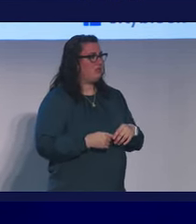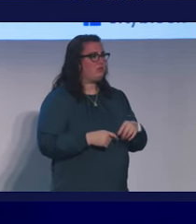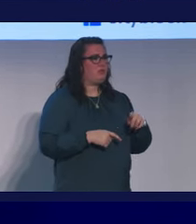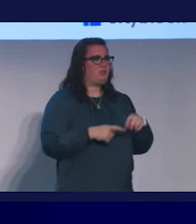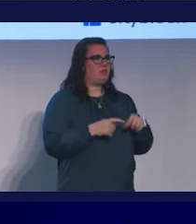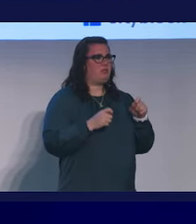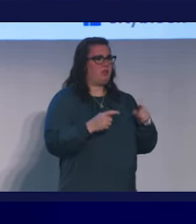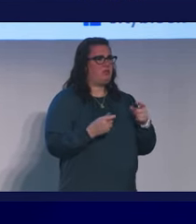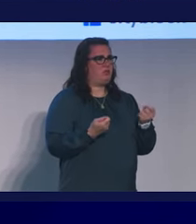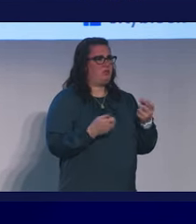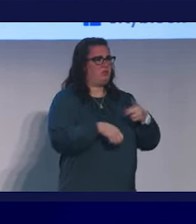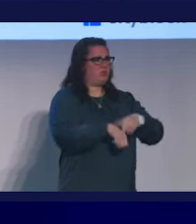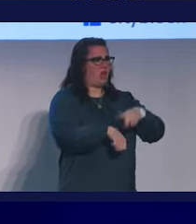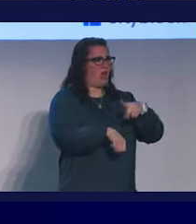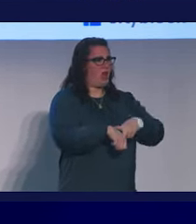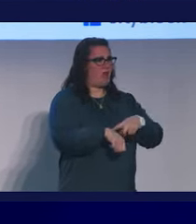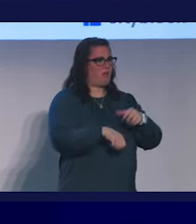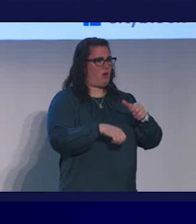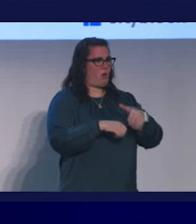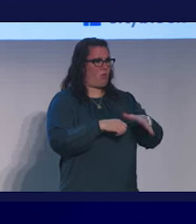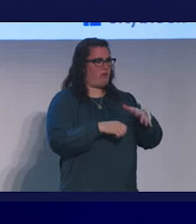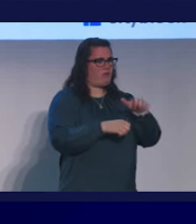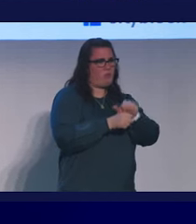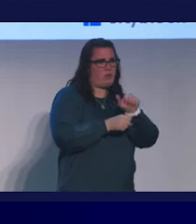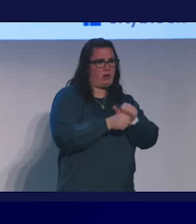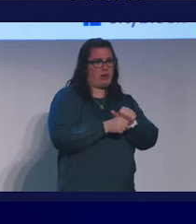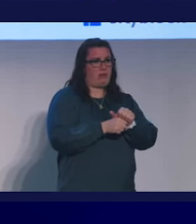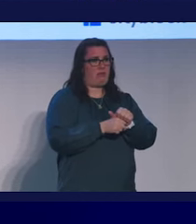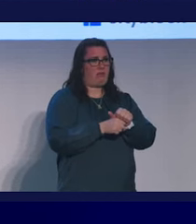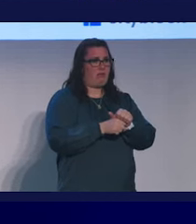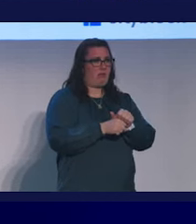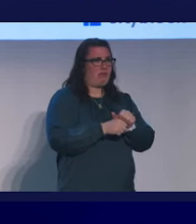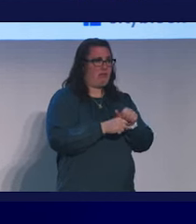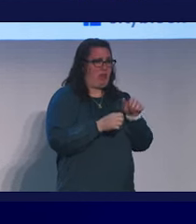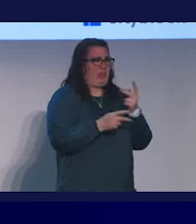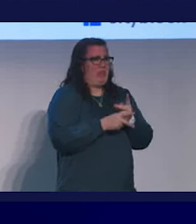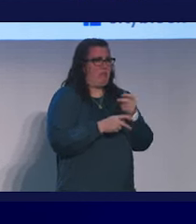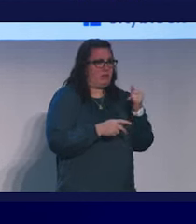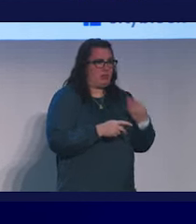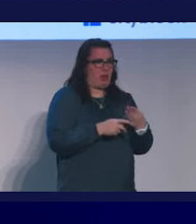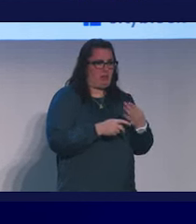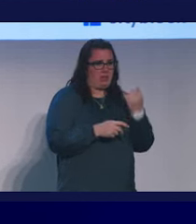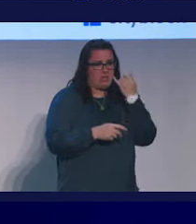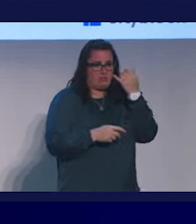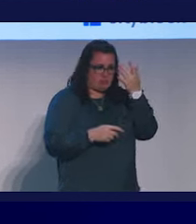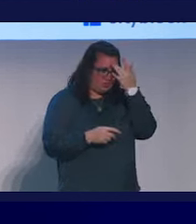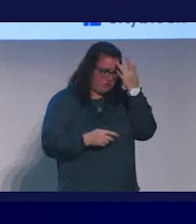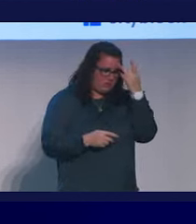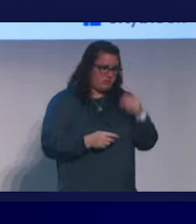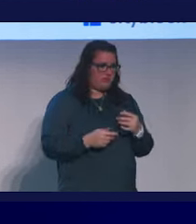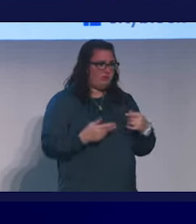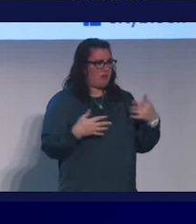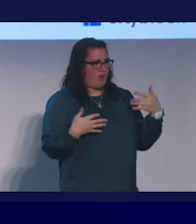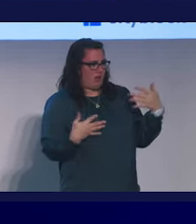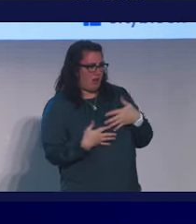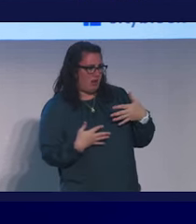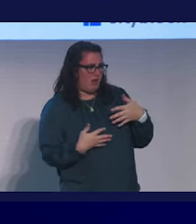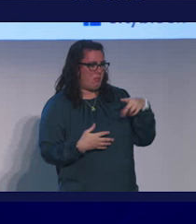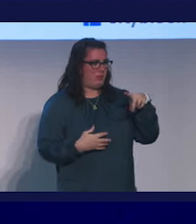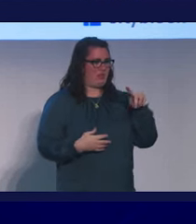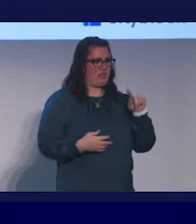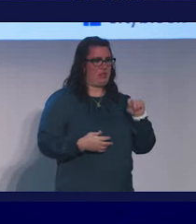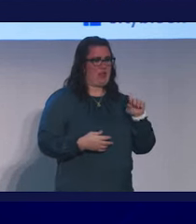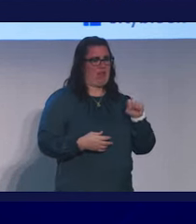that much time away from work and hold a job, even if you are sick. She's got panic attacks, anxiety, and PTSD,